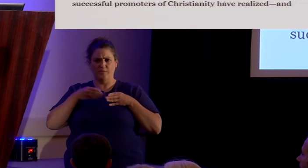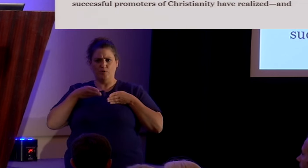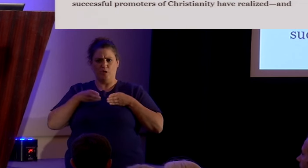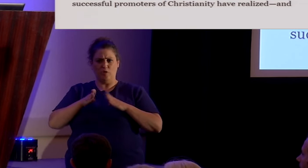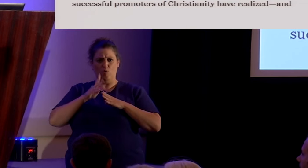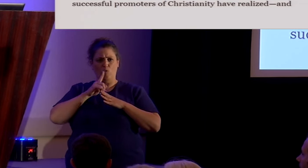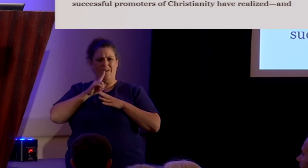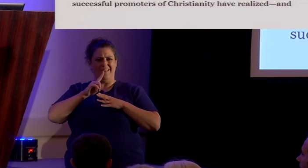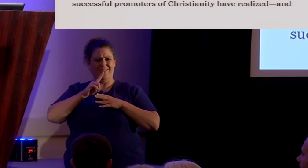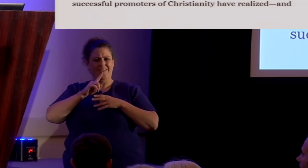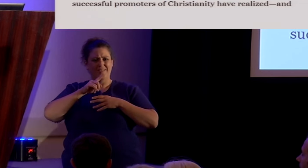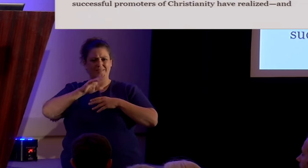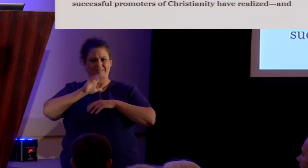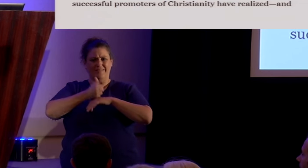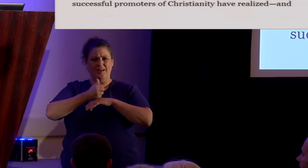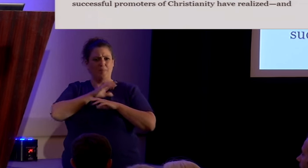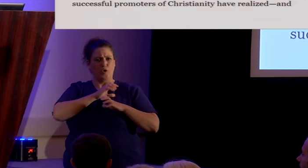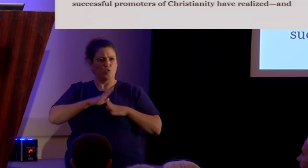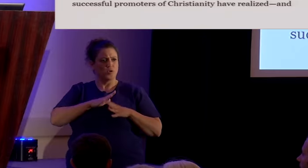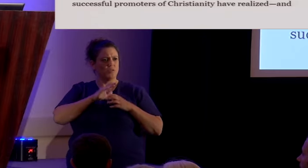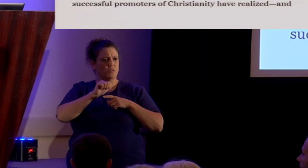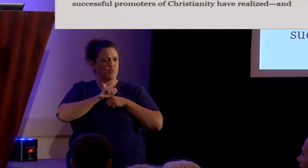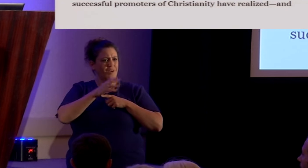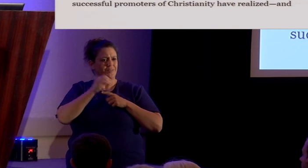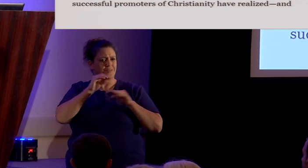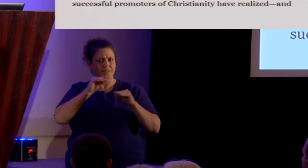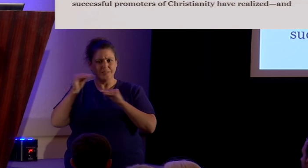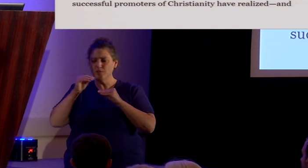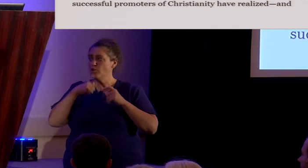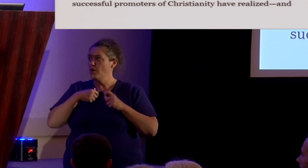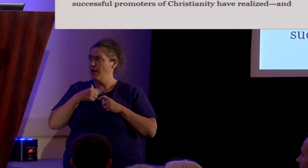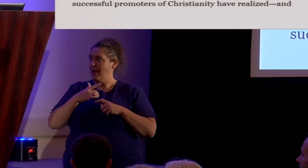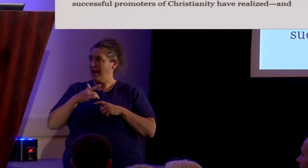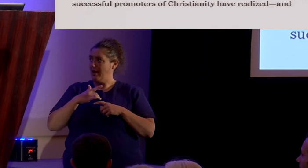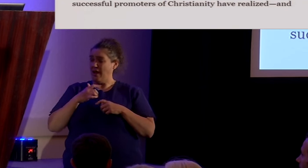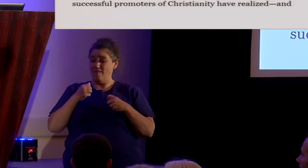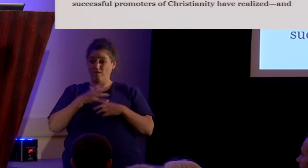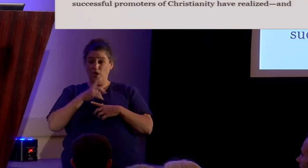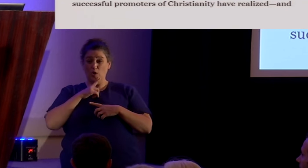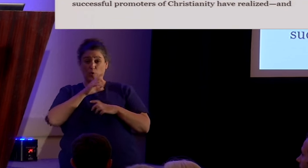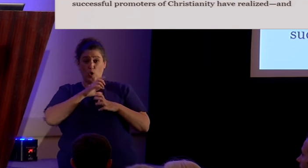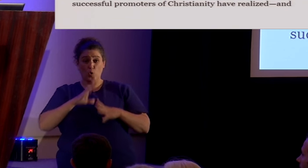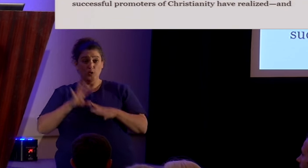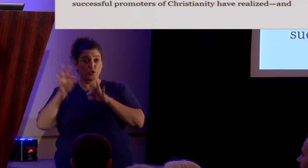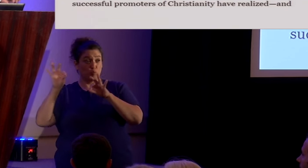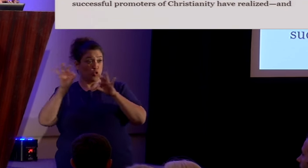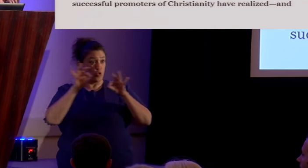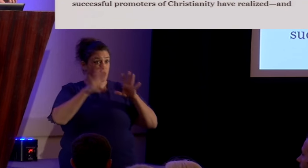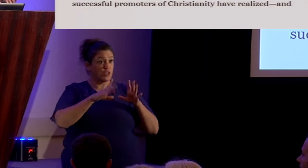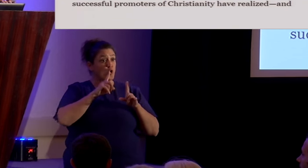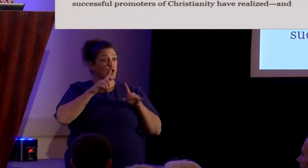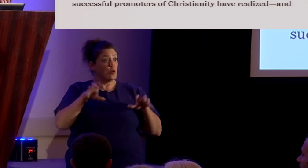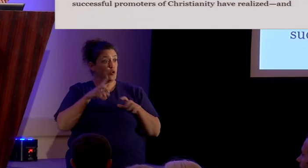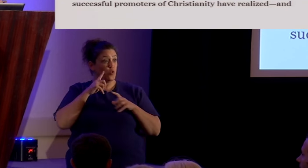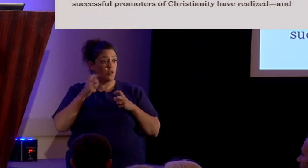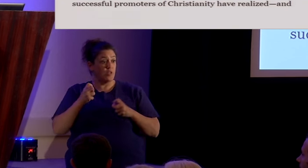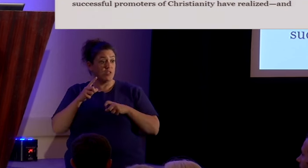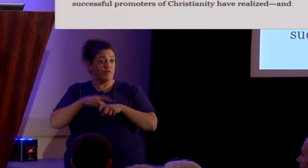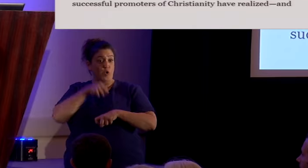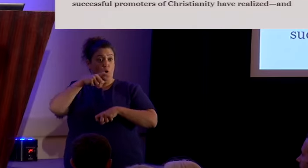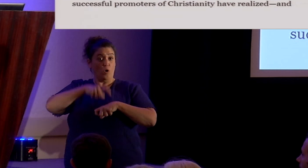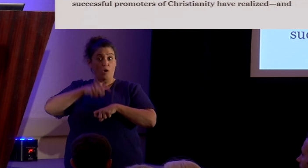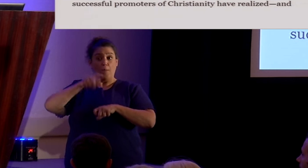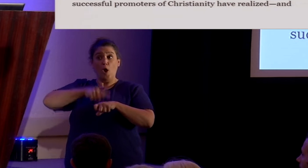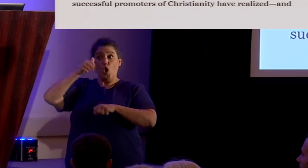existing Christians practice and teach? I fear that discerning Christian proselytizers, who've been doing this for much longer than atheists,